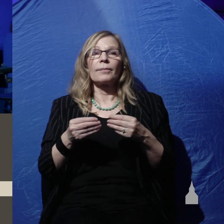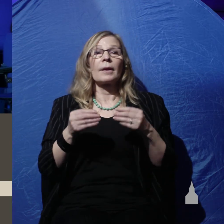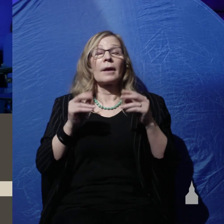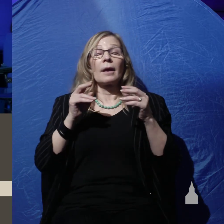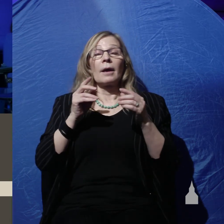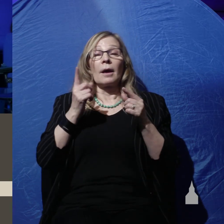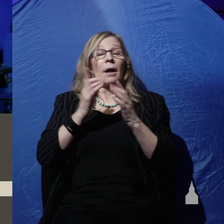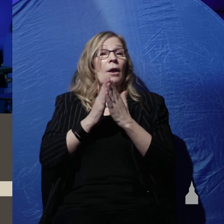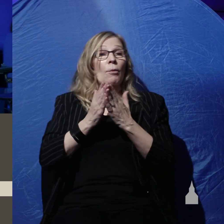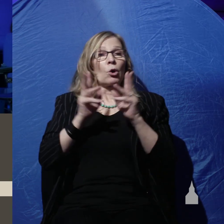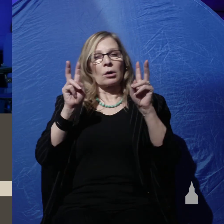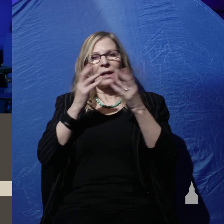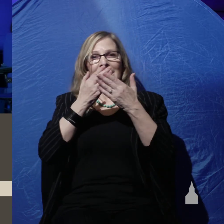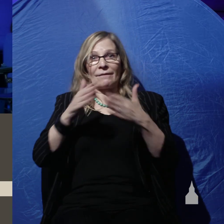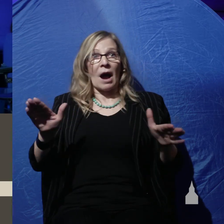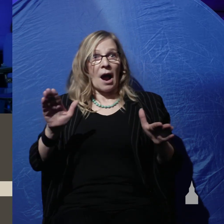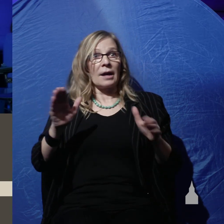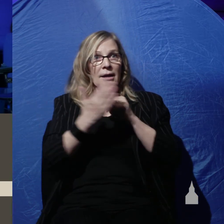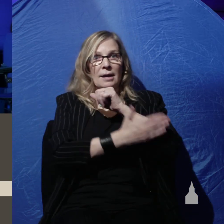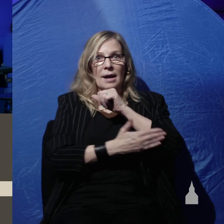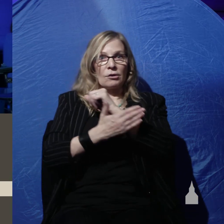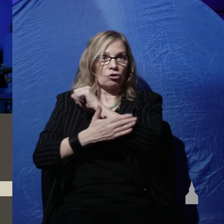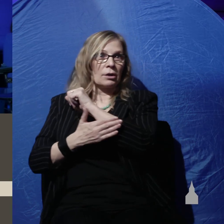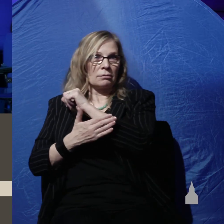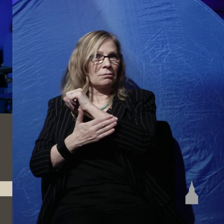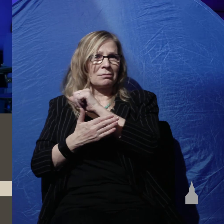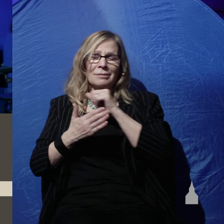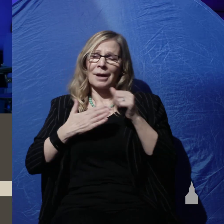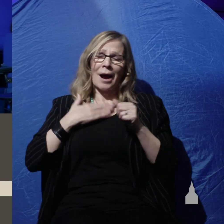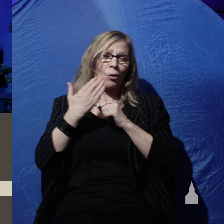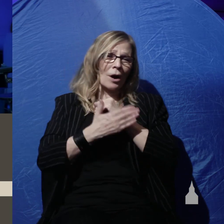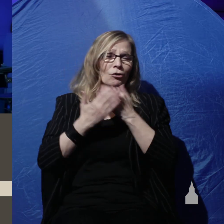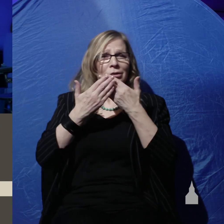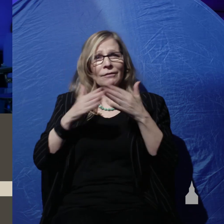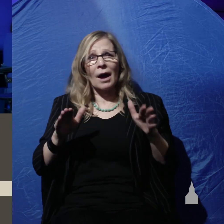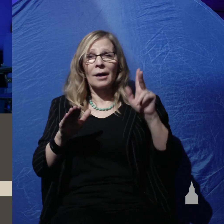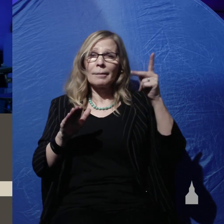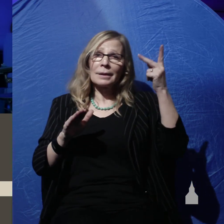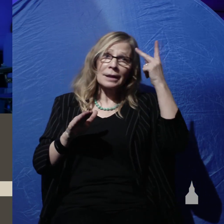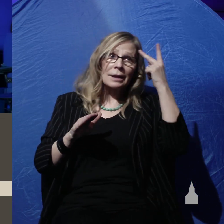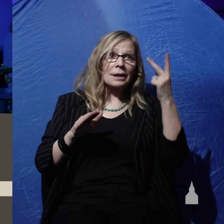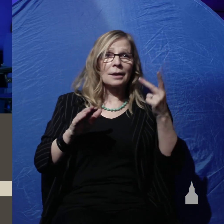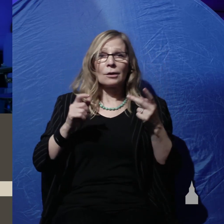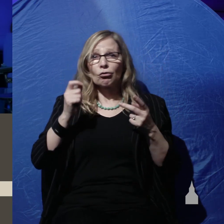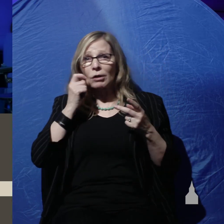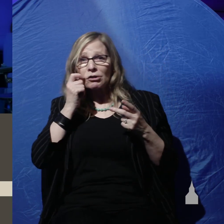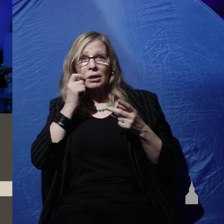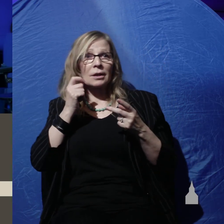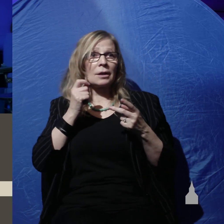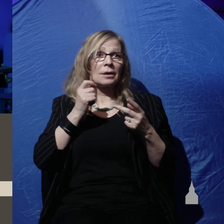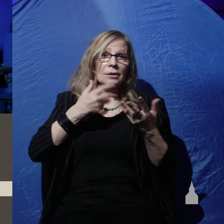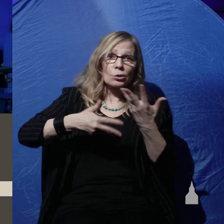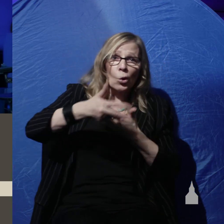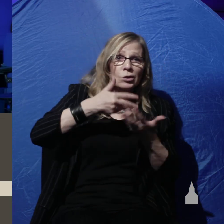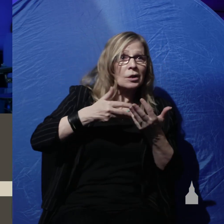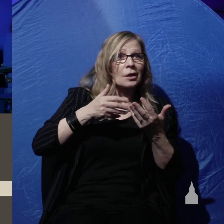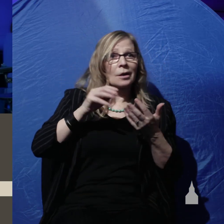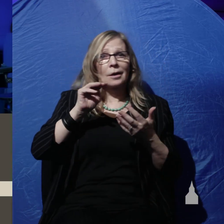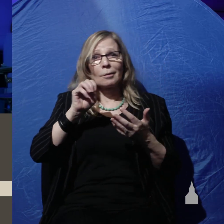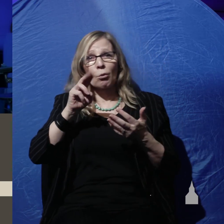our country is divided politically racially socially morally religiously and we're hemorrhaging the next